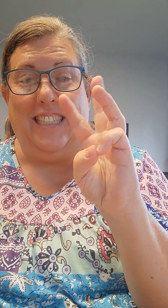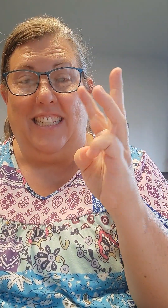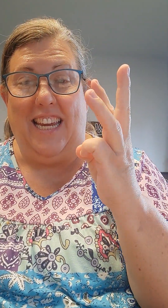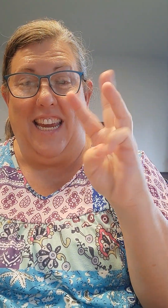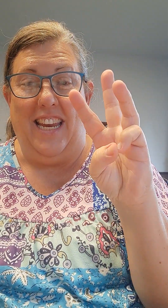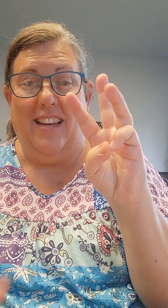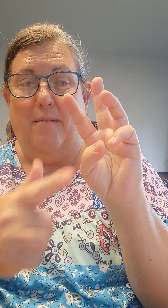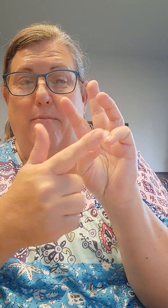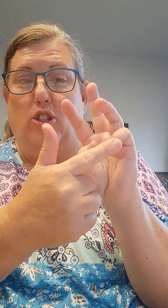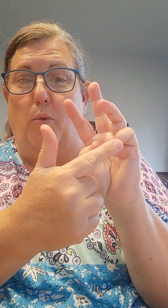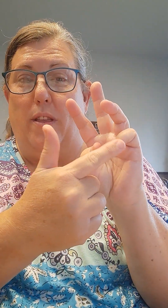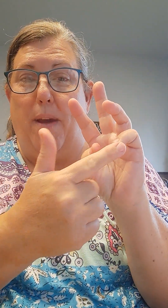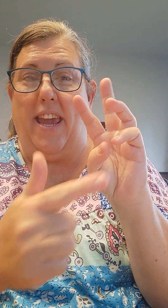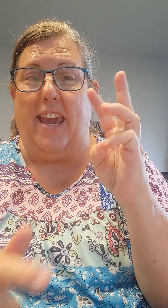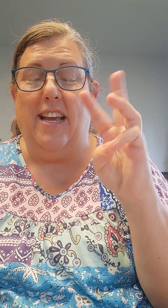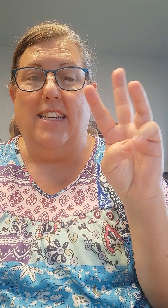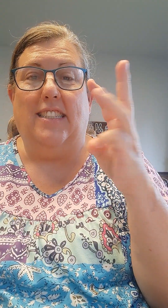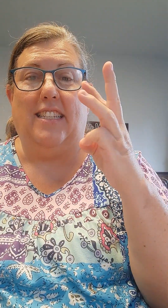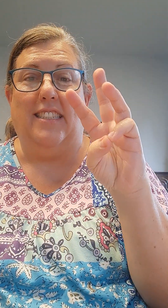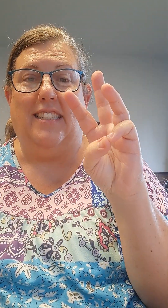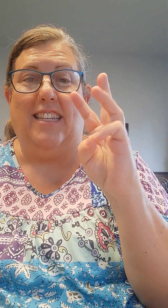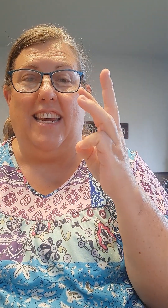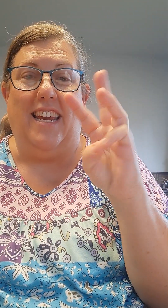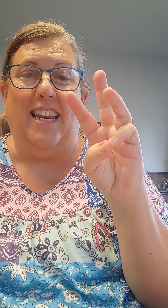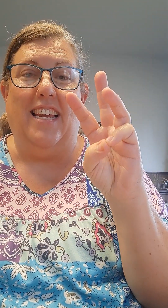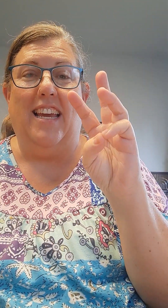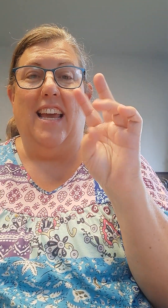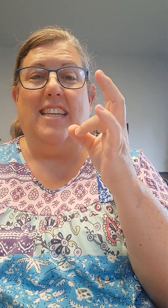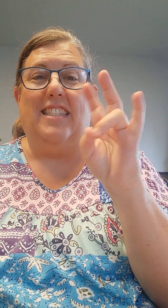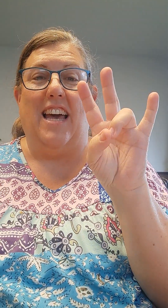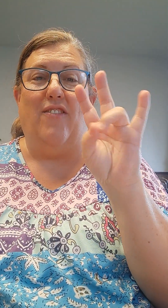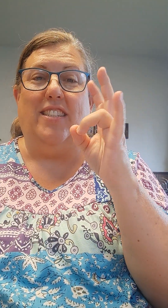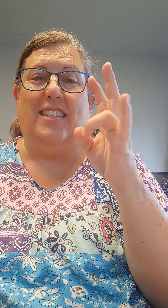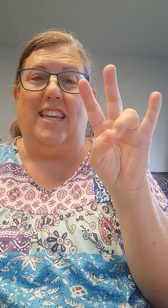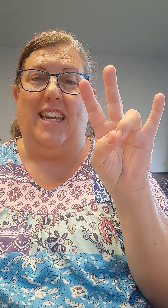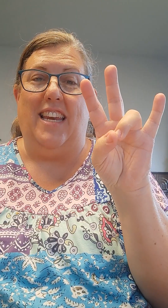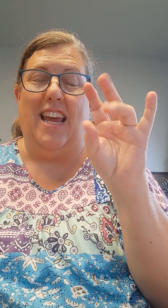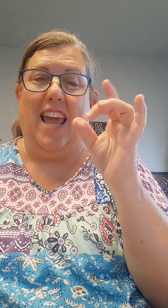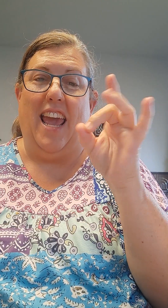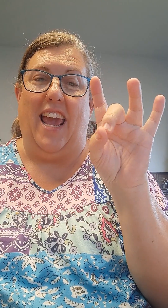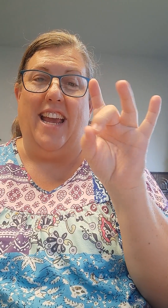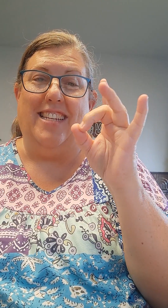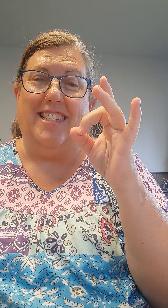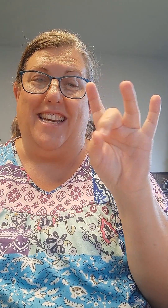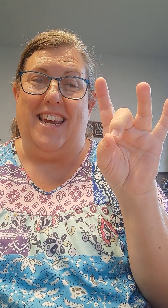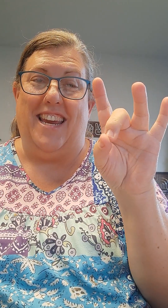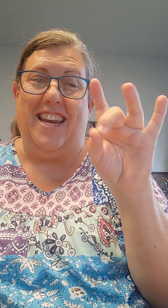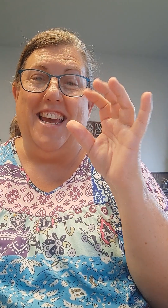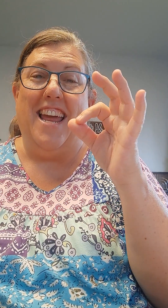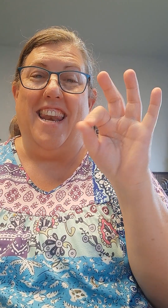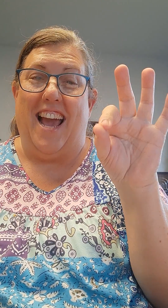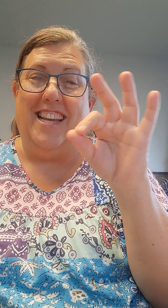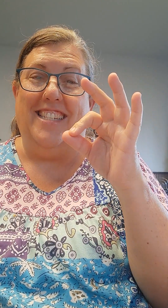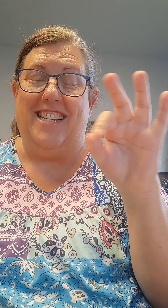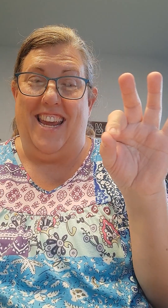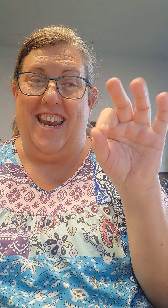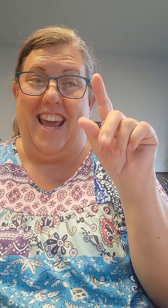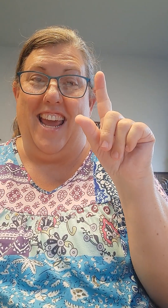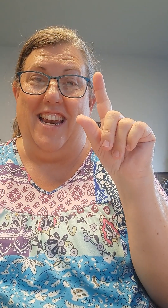Fifteen. Start with the pinky. Fifteen. Seventeen. Eighteen. Nineteen. And